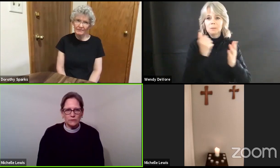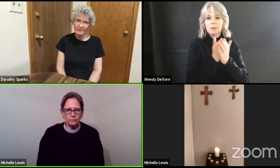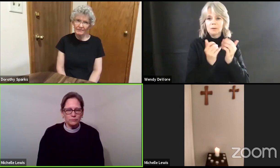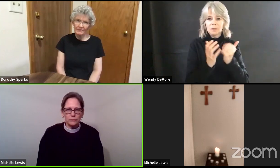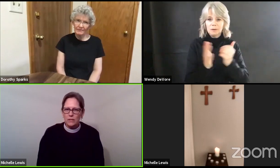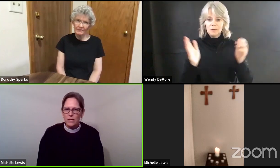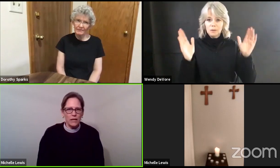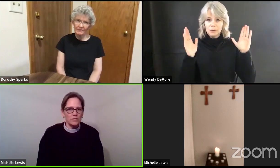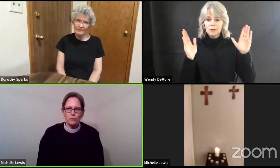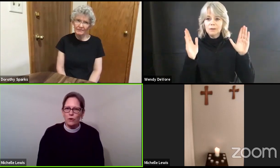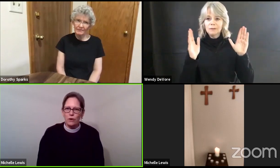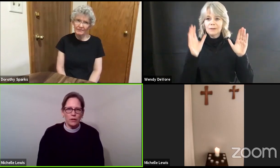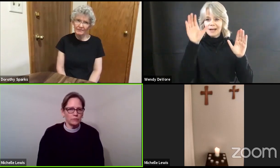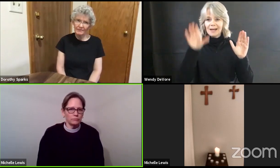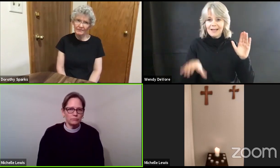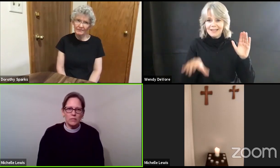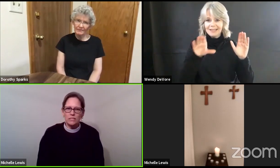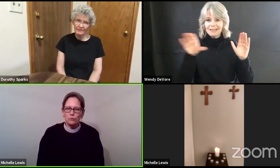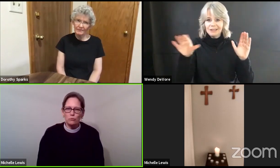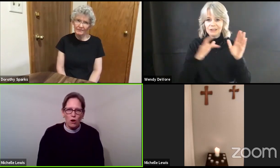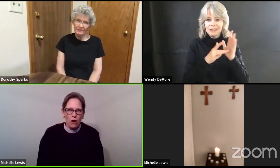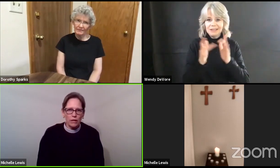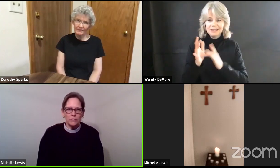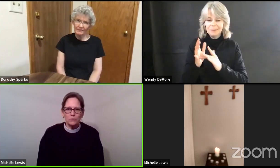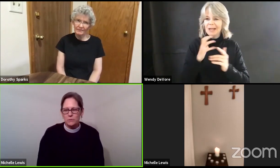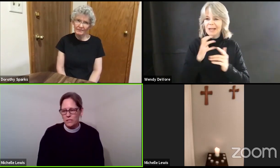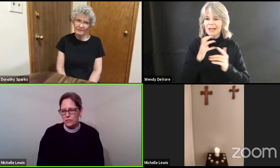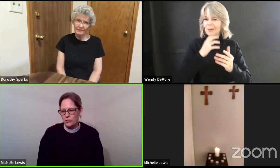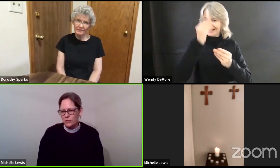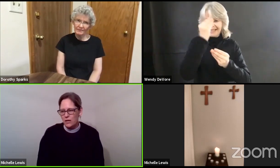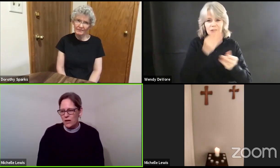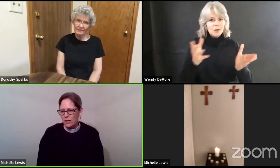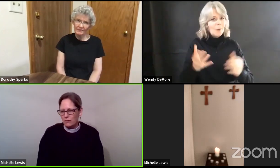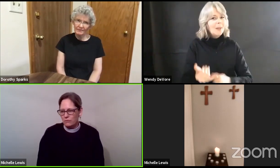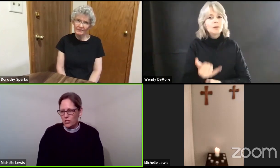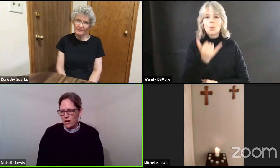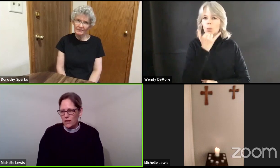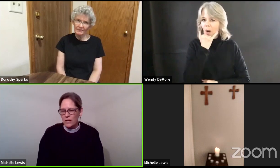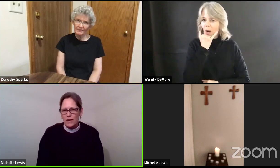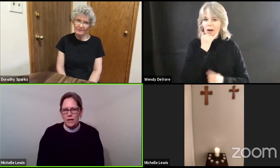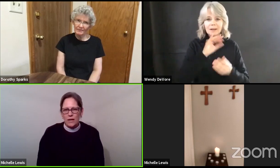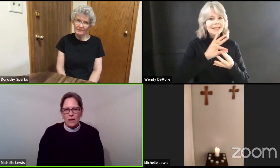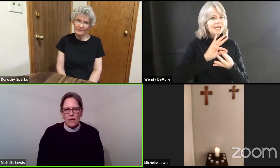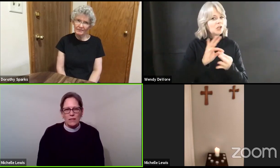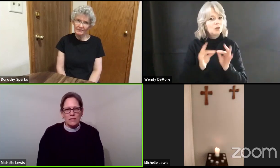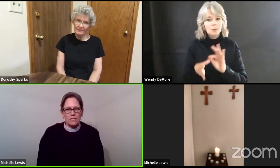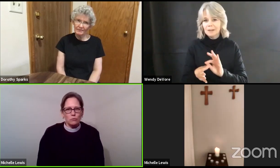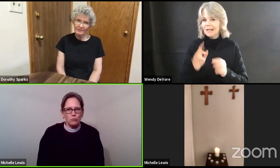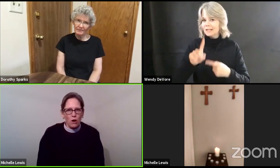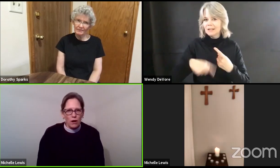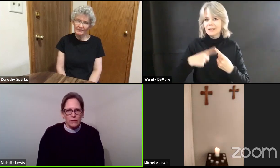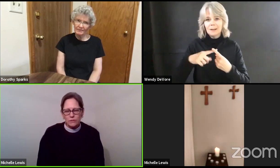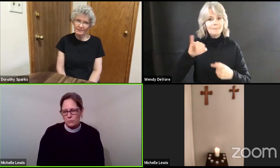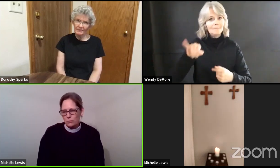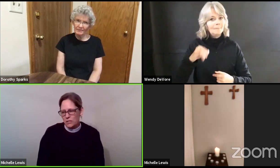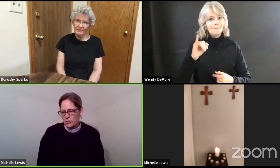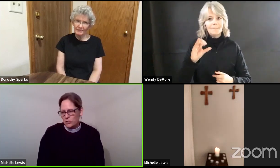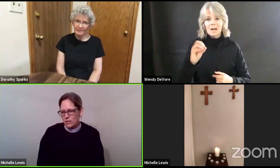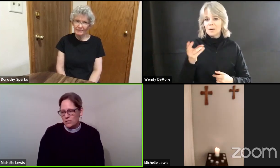That is wrong. It's a wrong interpretation of John and this and interpretation has